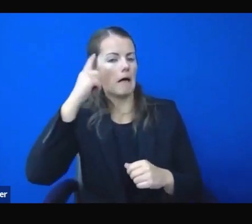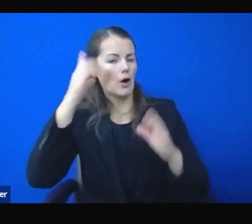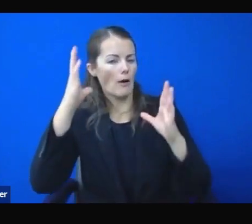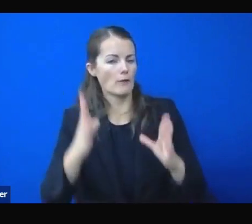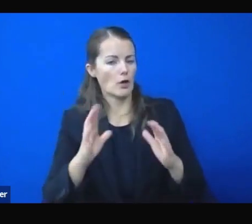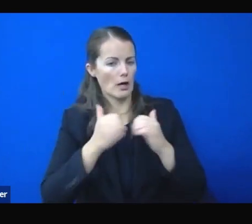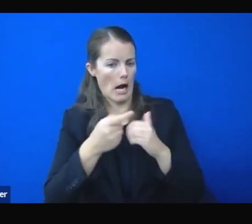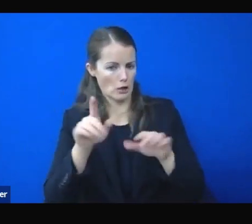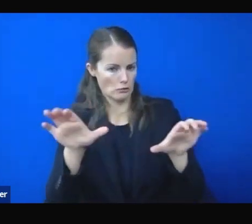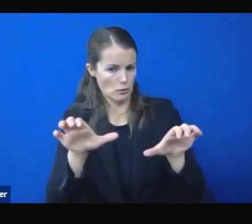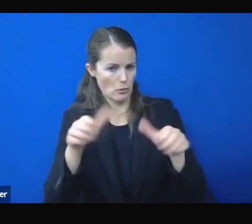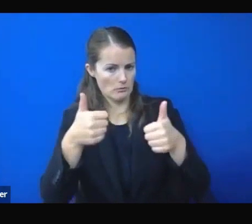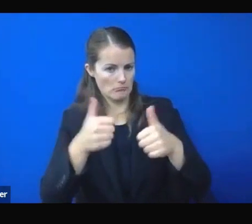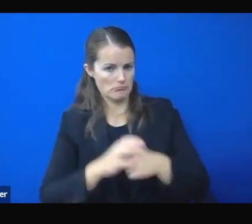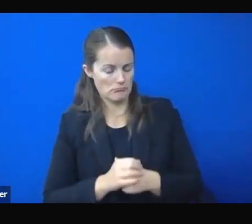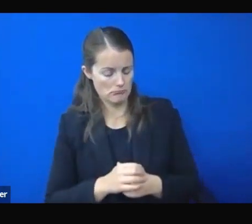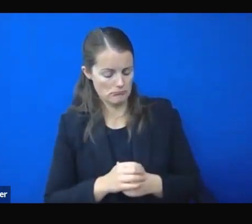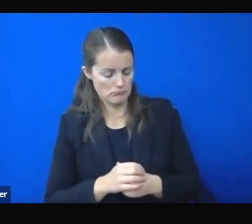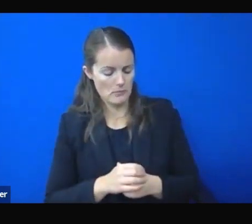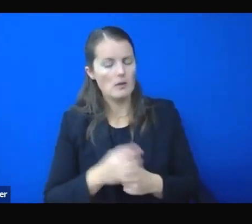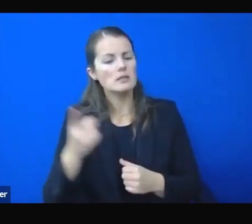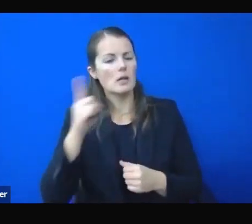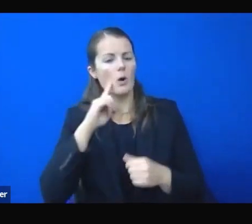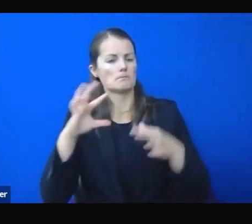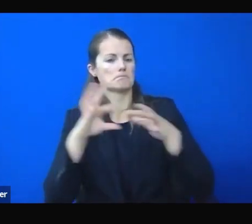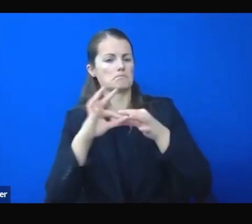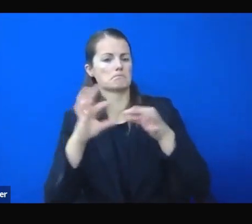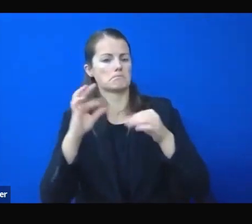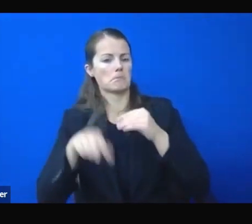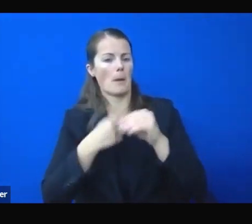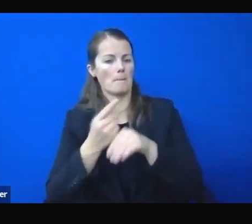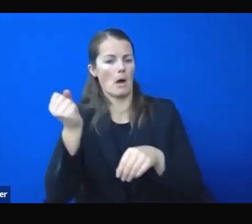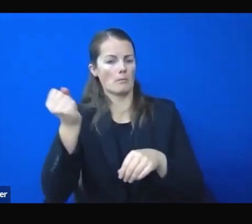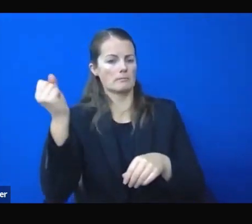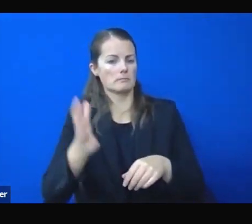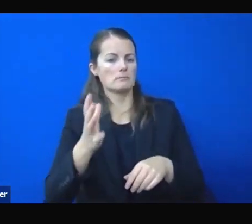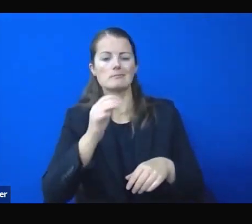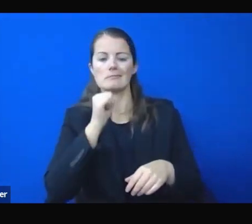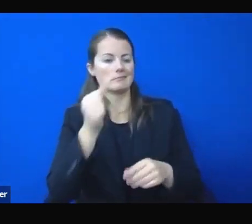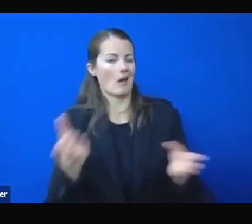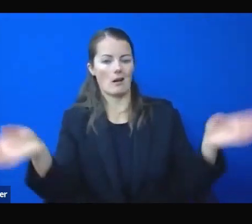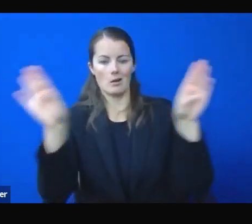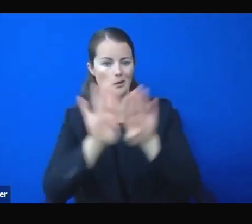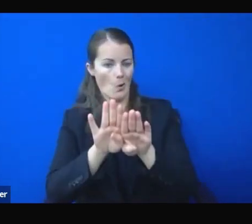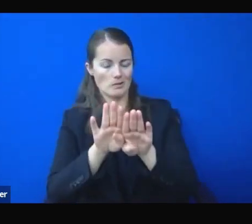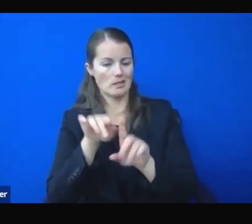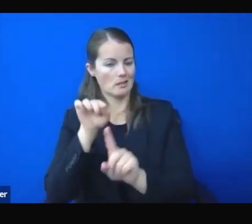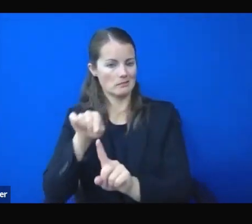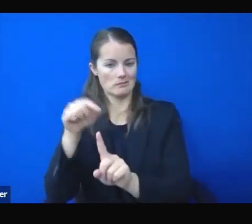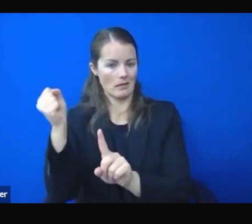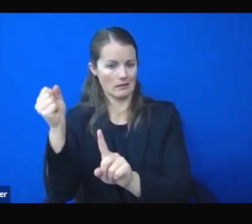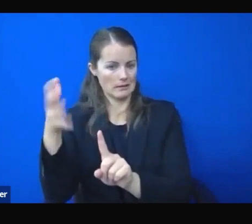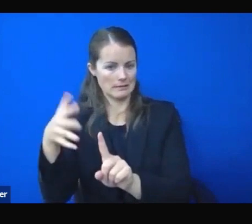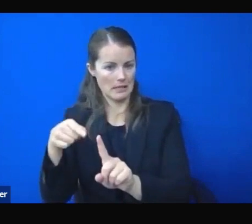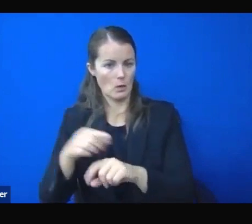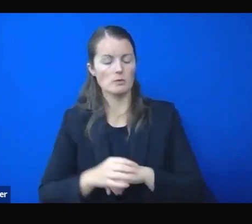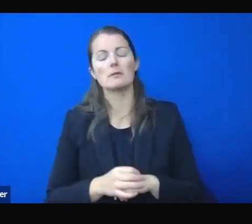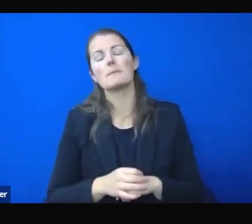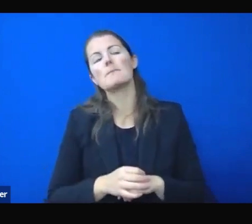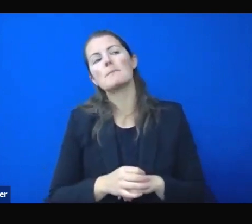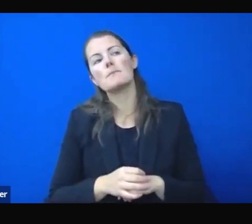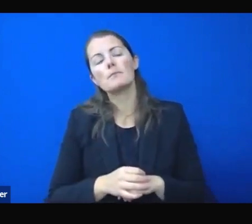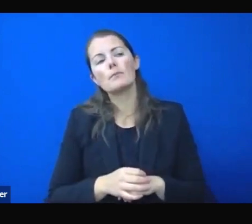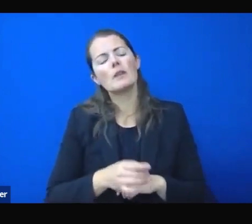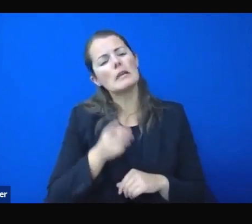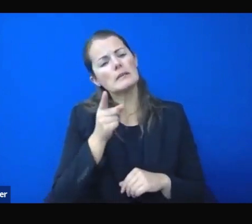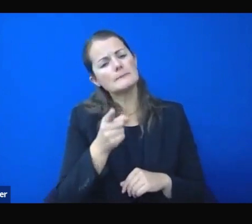took what you said about the gaming industry, not closing the casinos to heart. Howard, I guess the question is, have you had discussions with the